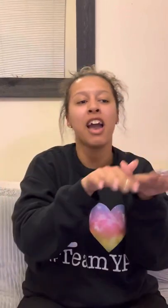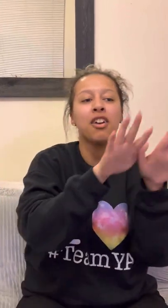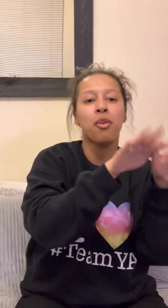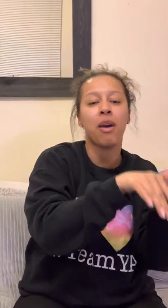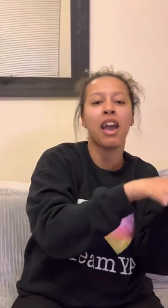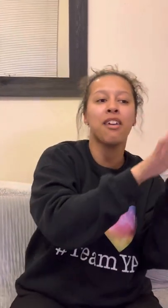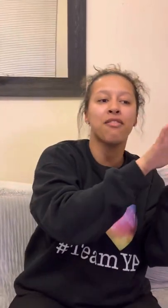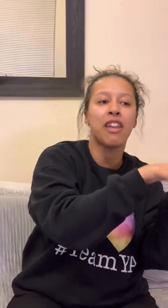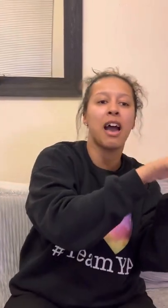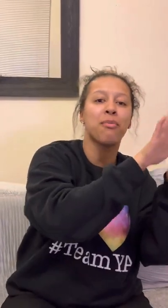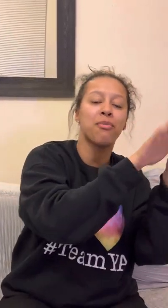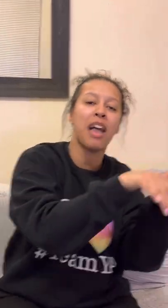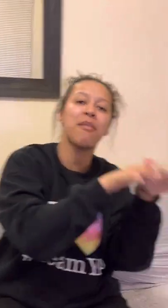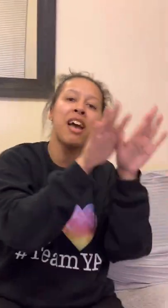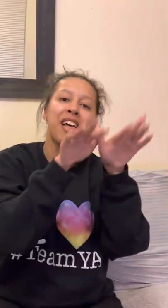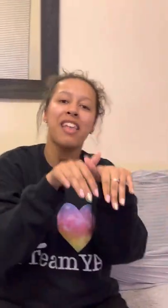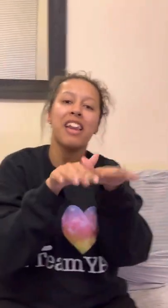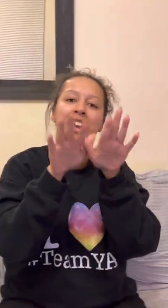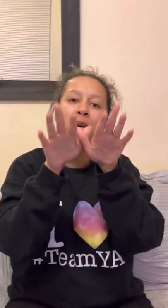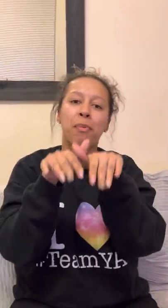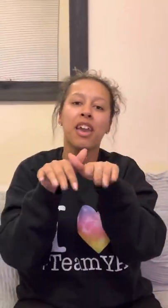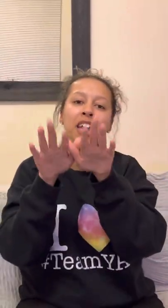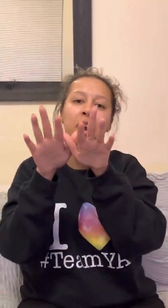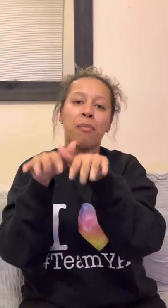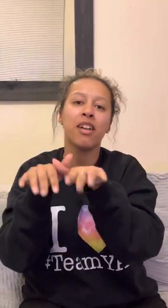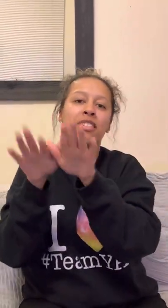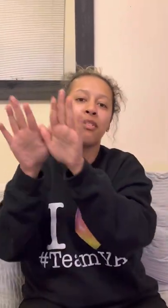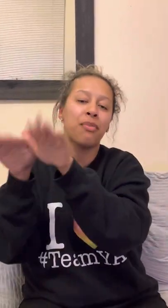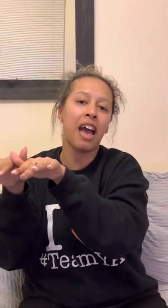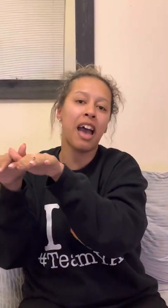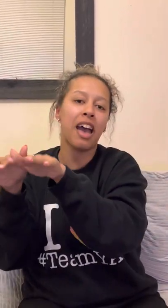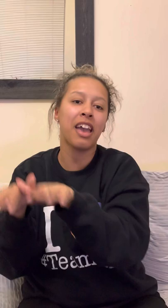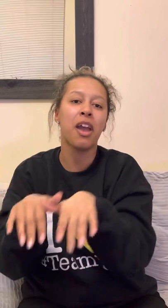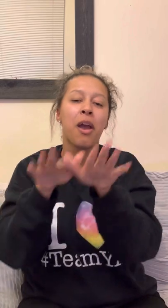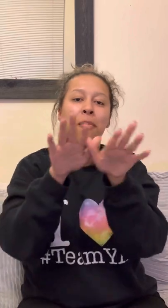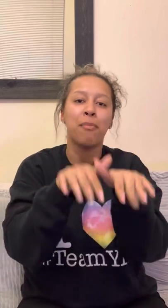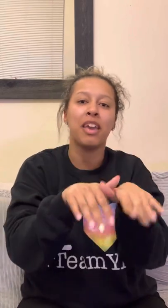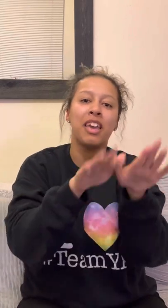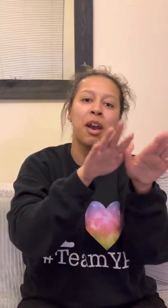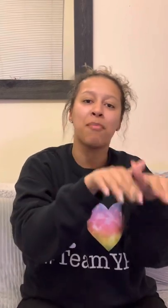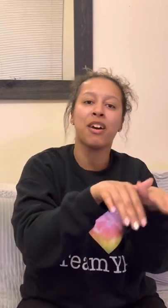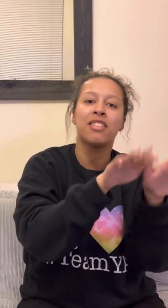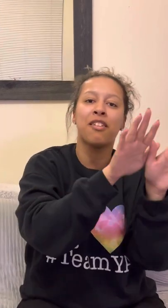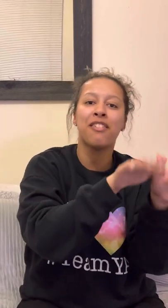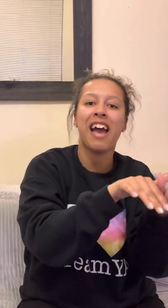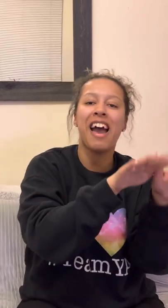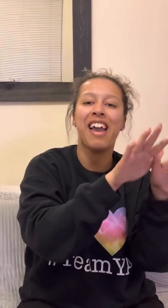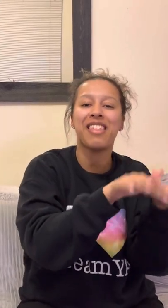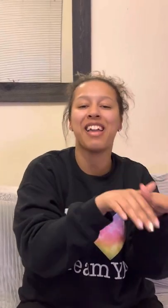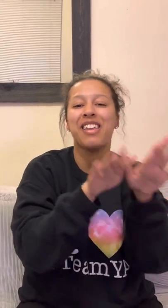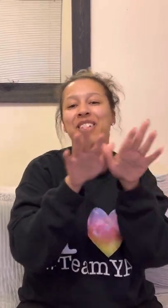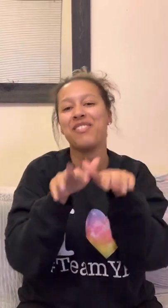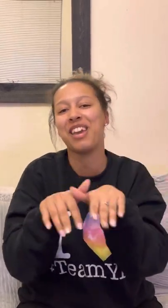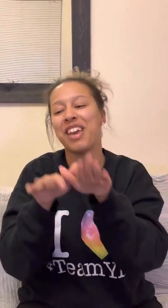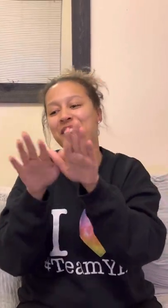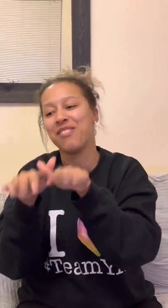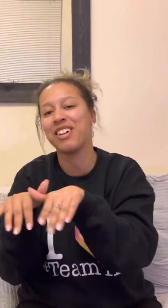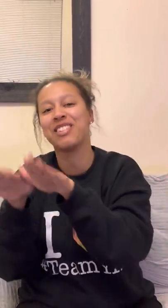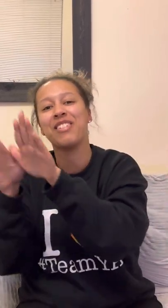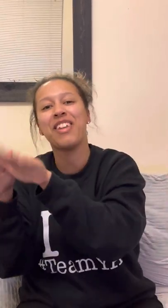away. Flap, flap. then he'll be a butterfly, be a butterfly, then he'll be a butterfly,